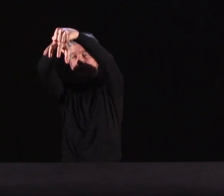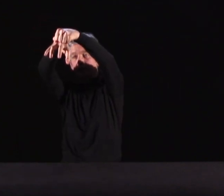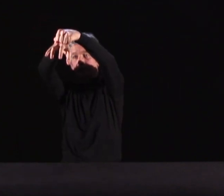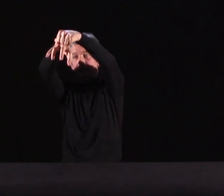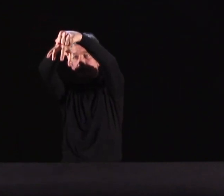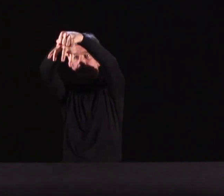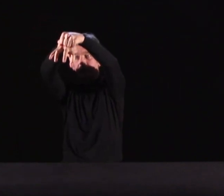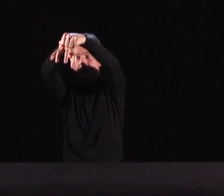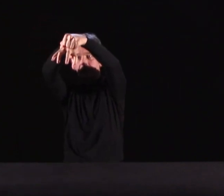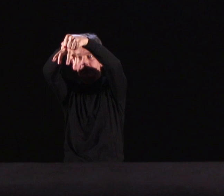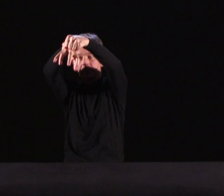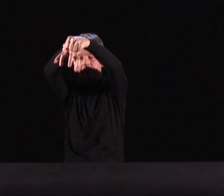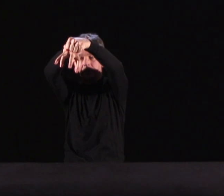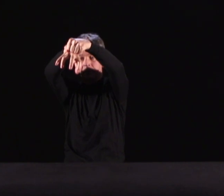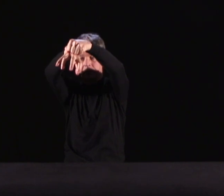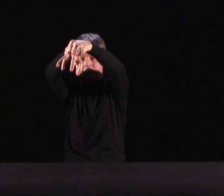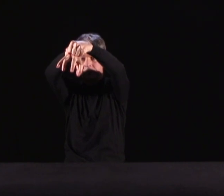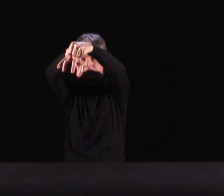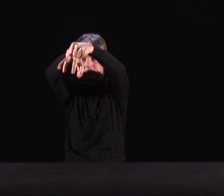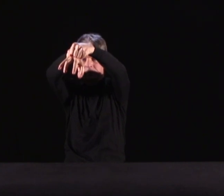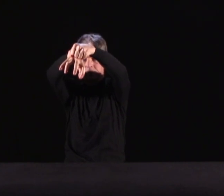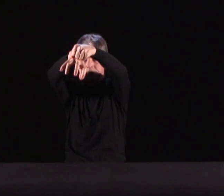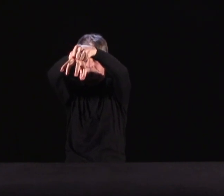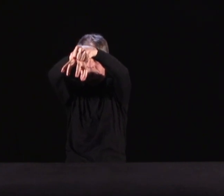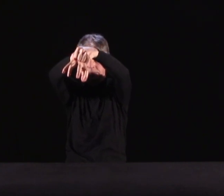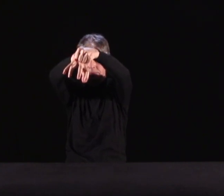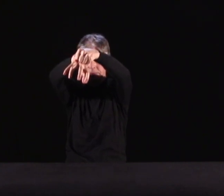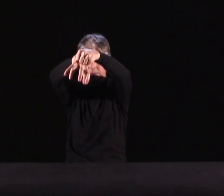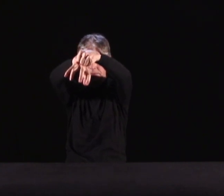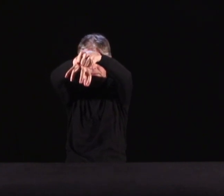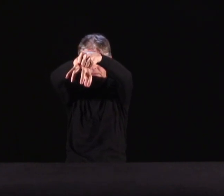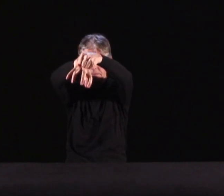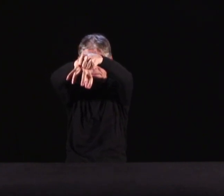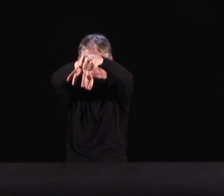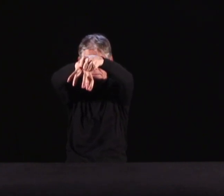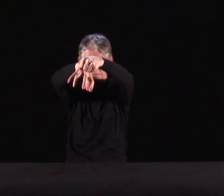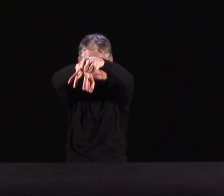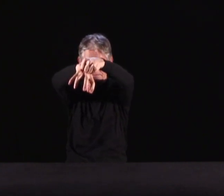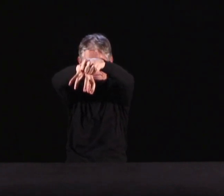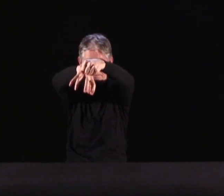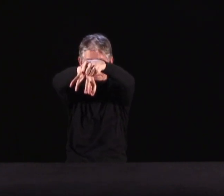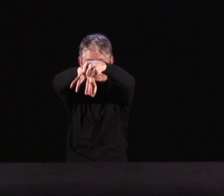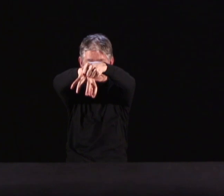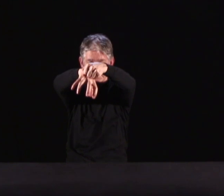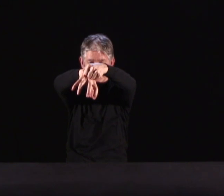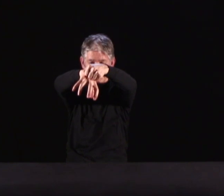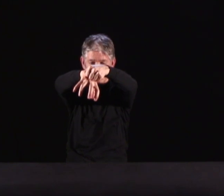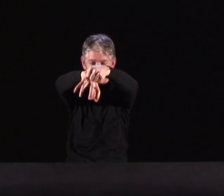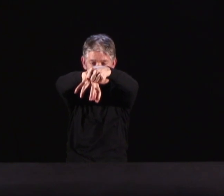5%. 105. Okay, 75 feet. That is looking good, down a half. Six